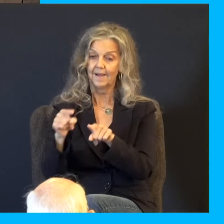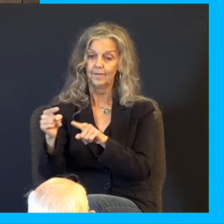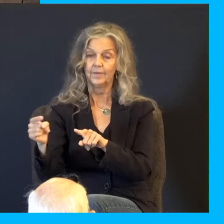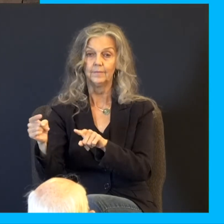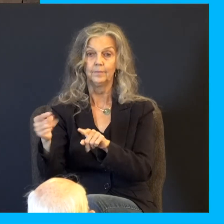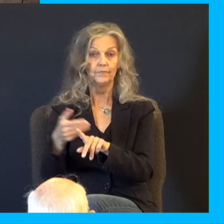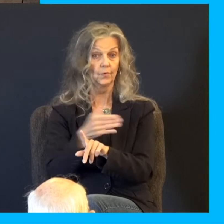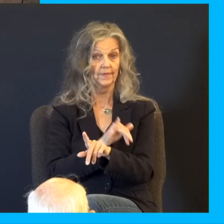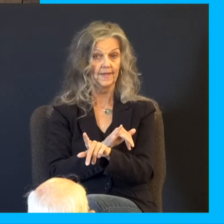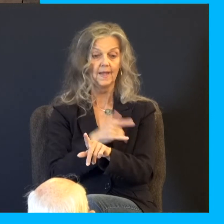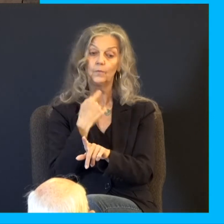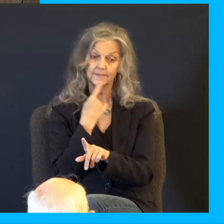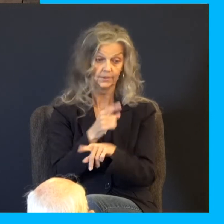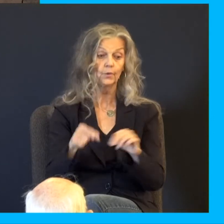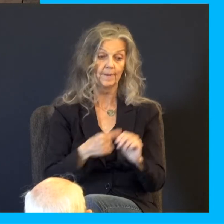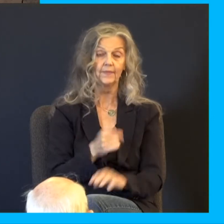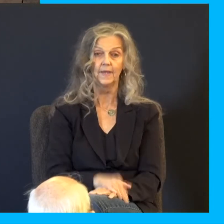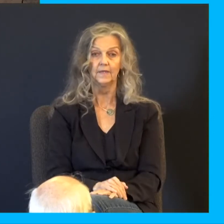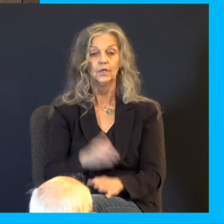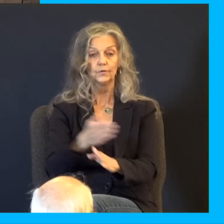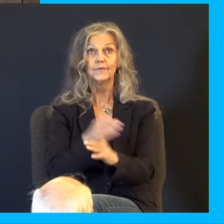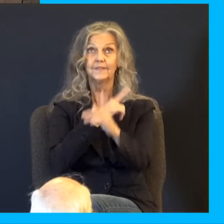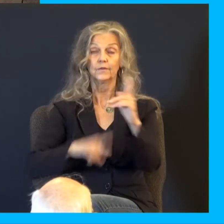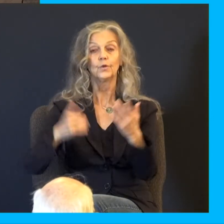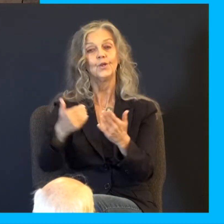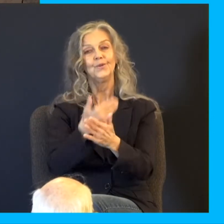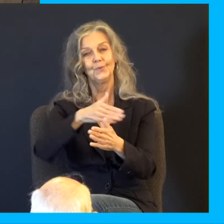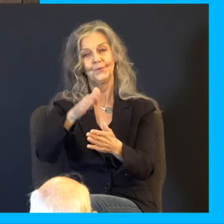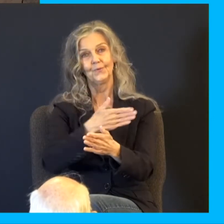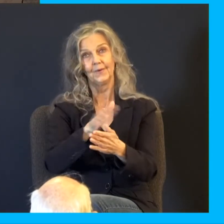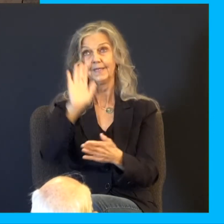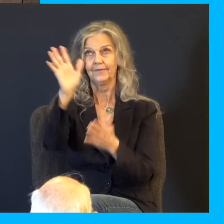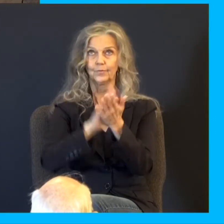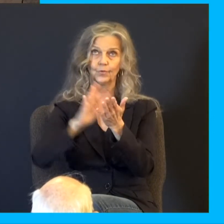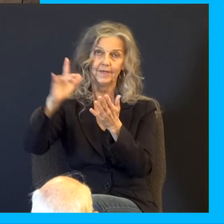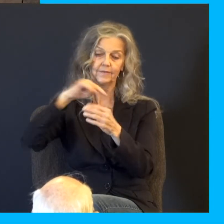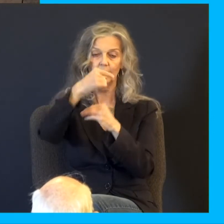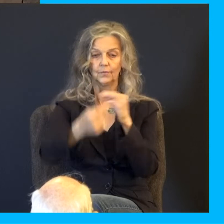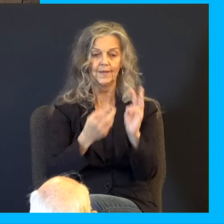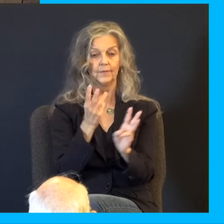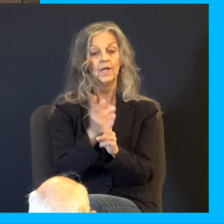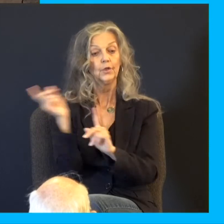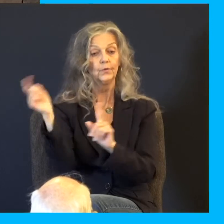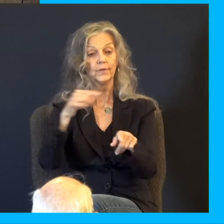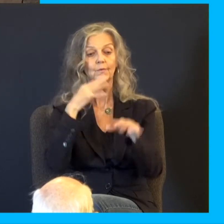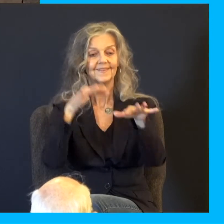I tell you of them. So sing unto the Lord a new song, his praise from the end of the earth. Ye that go down to the sea, and all that is therein,